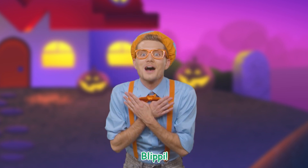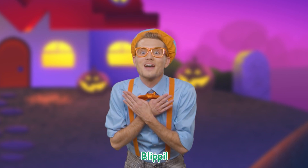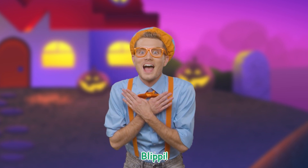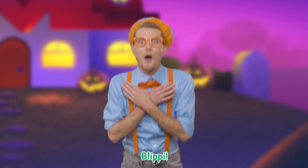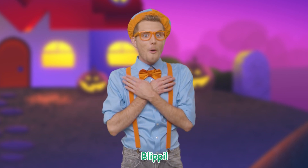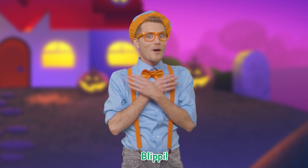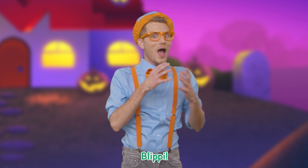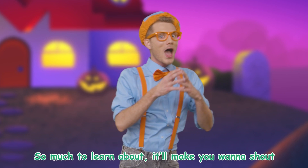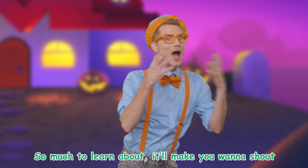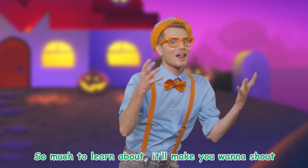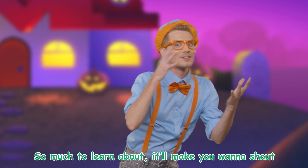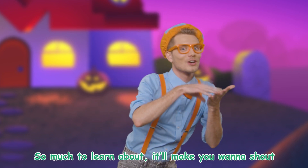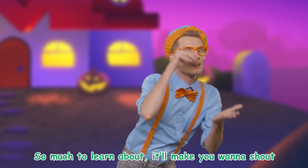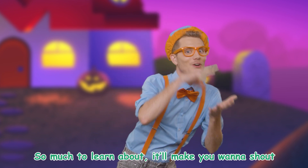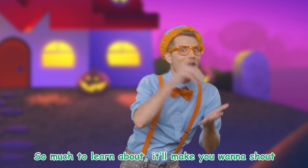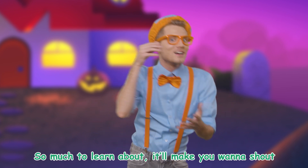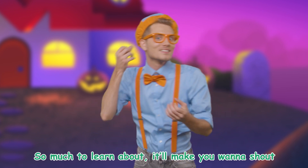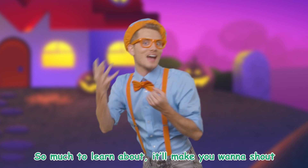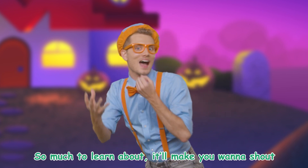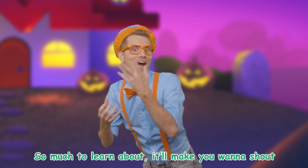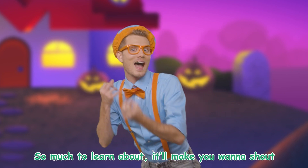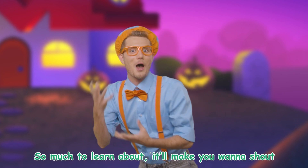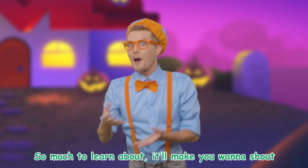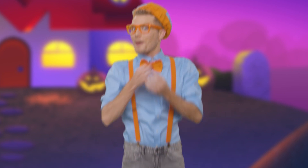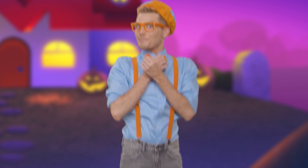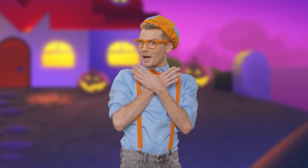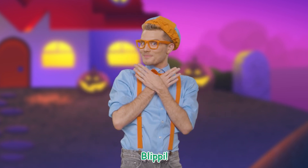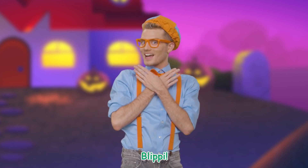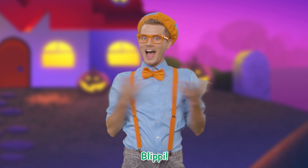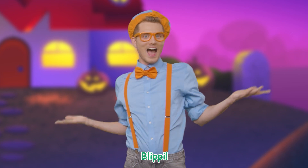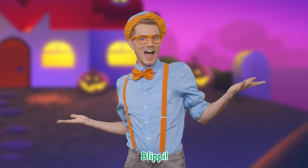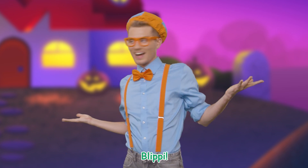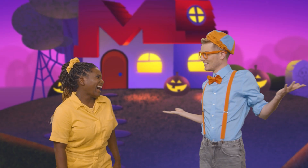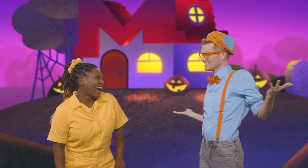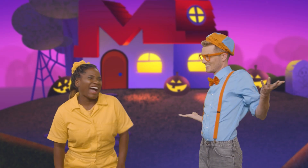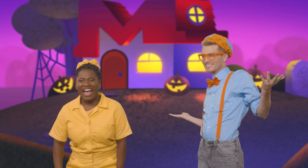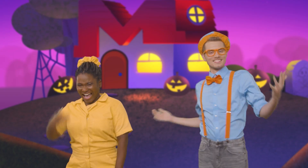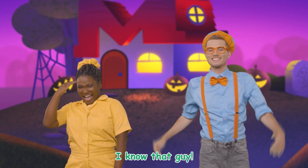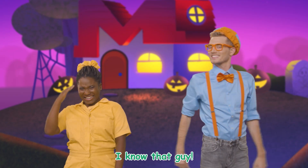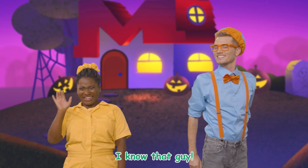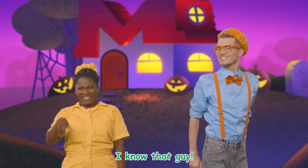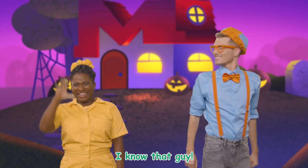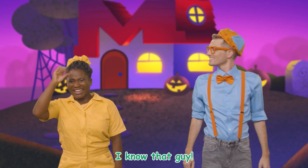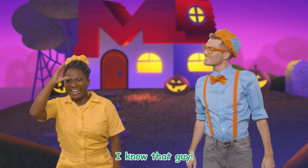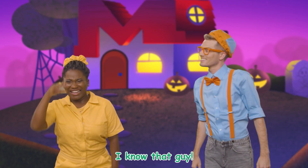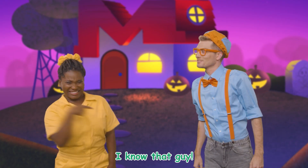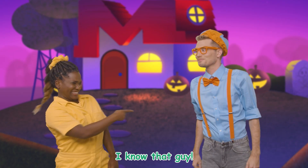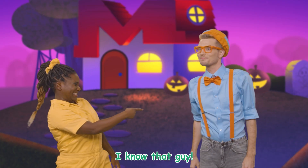Blippi! So much to learn about! It'll make you wanna shout Blippi! I know that guy!